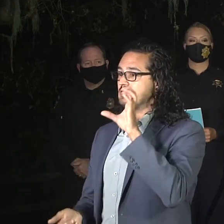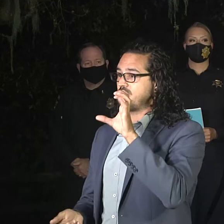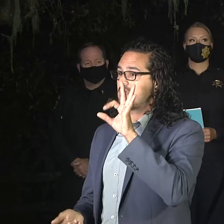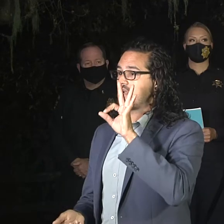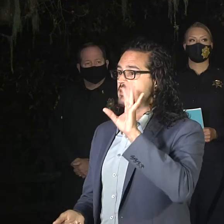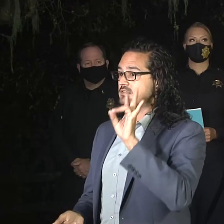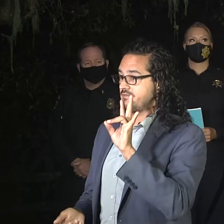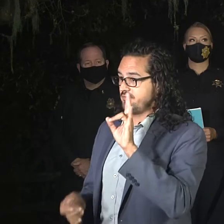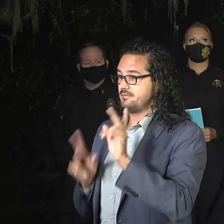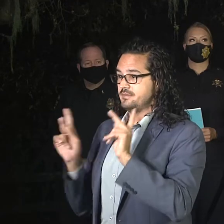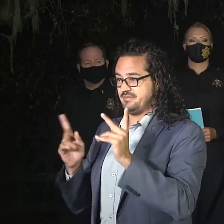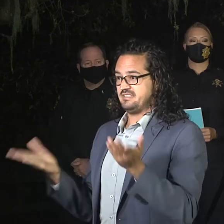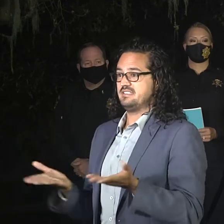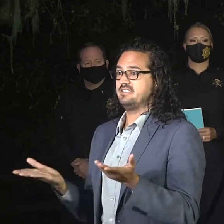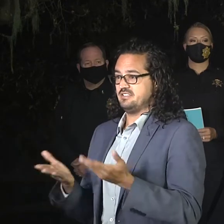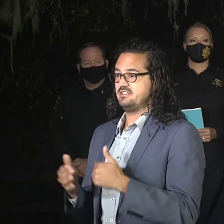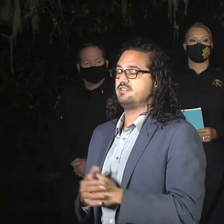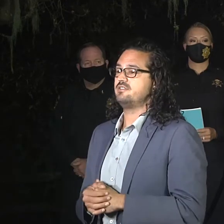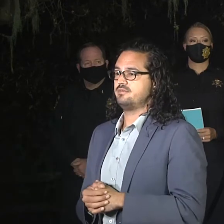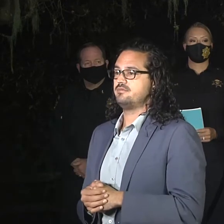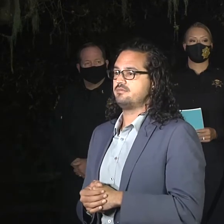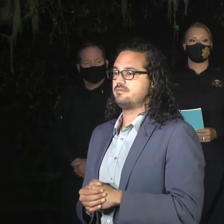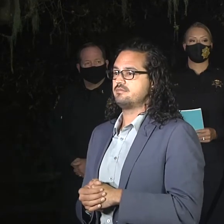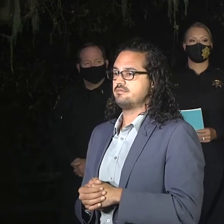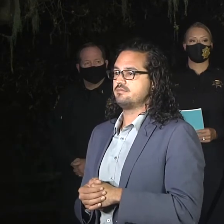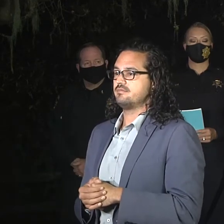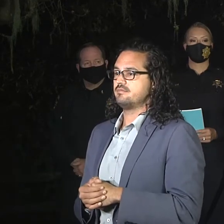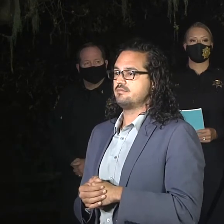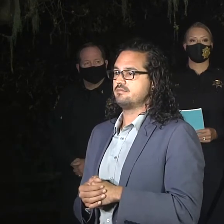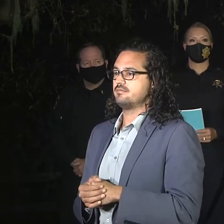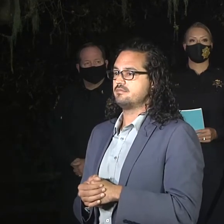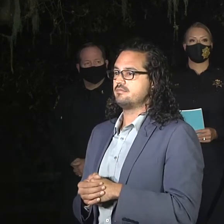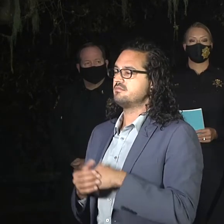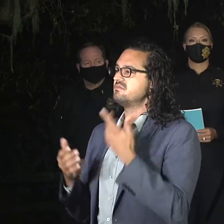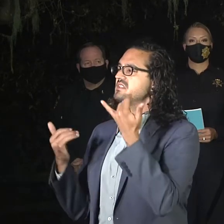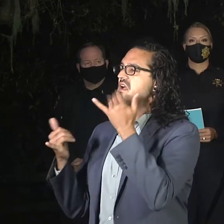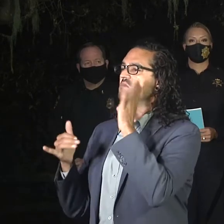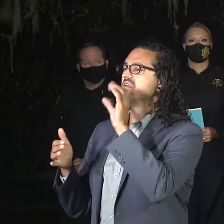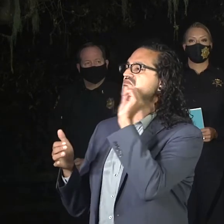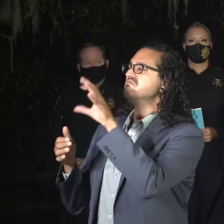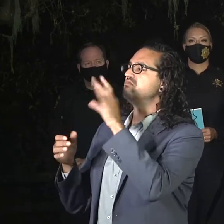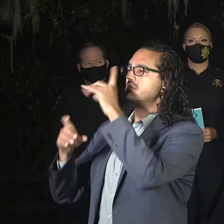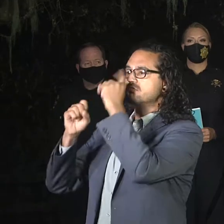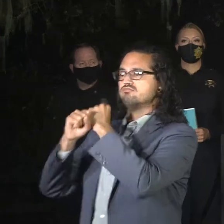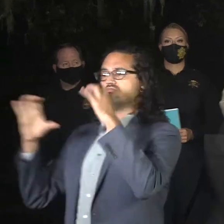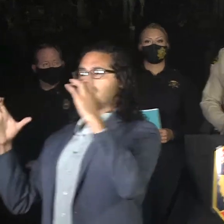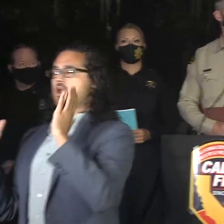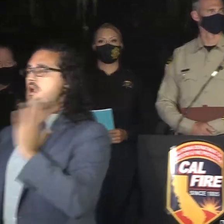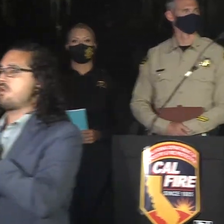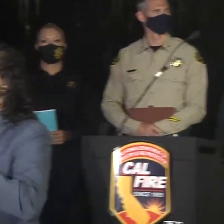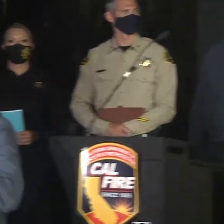actual operations that are going on out in the field, Cal Fire Incident Management Team 3 Ops Section Chief Mark Brunner.